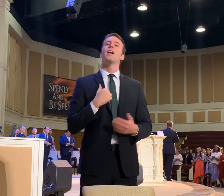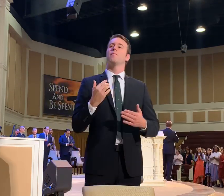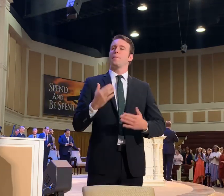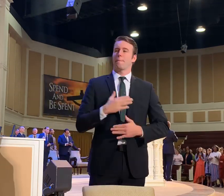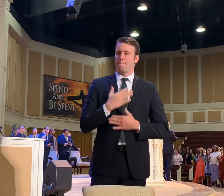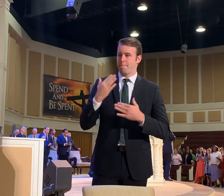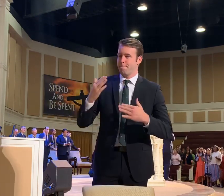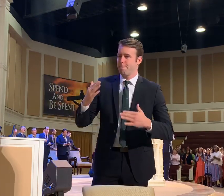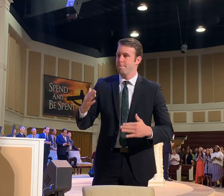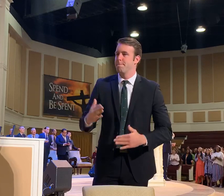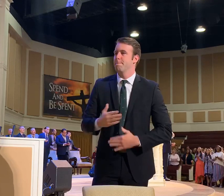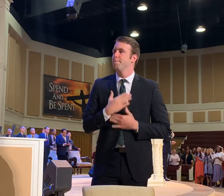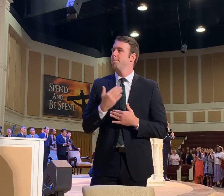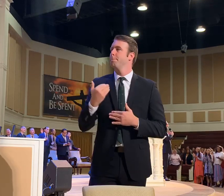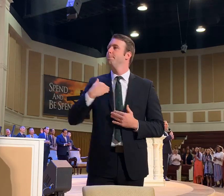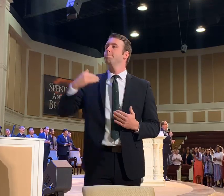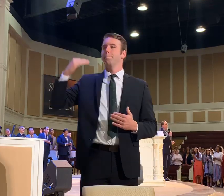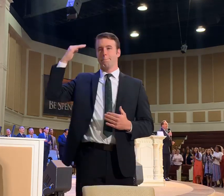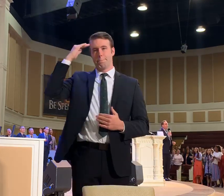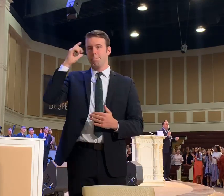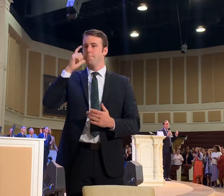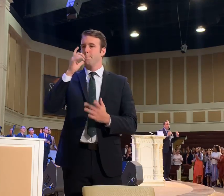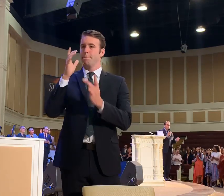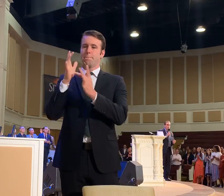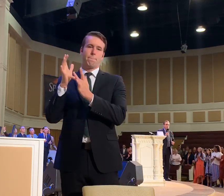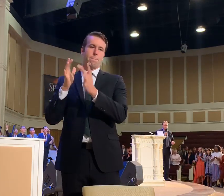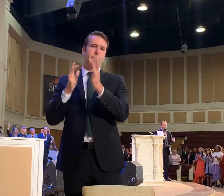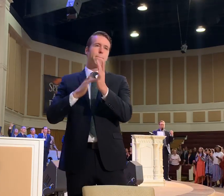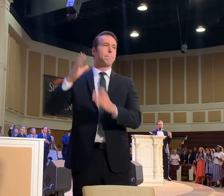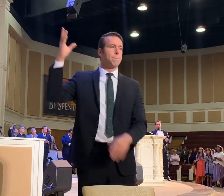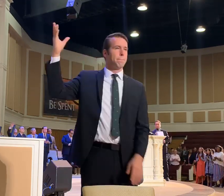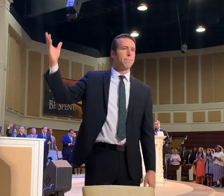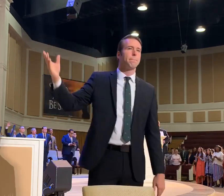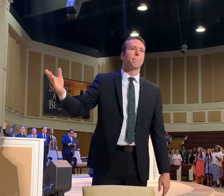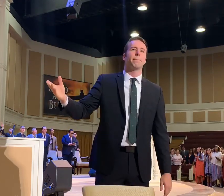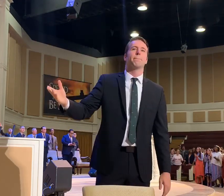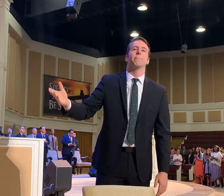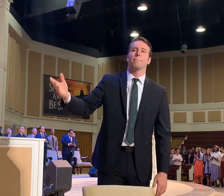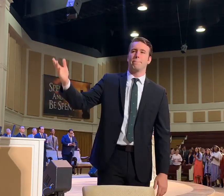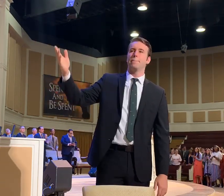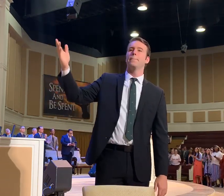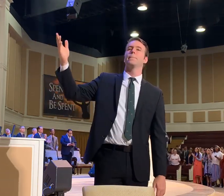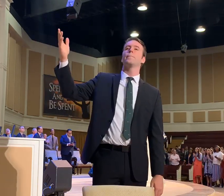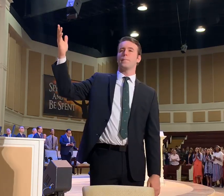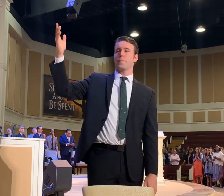I am glad I know who Jesus is.